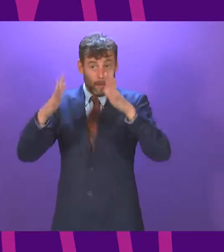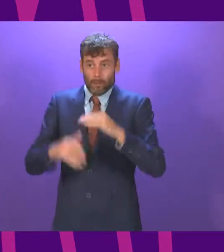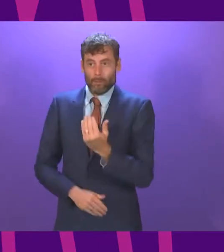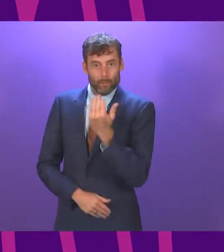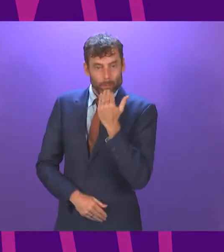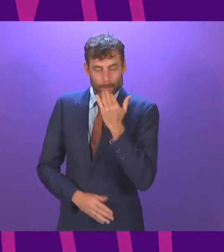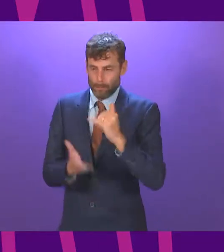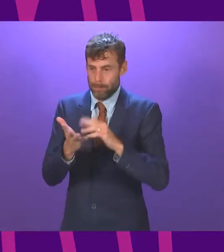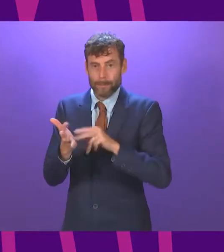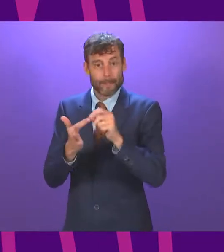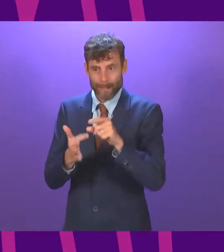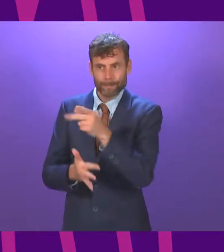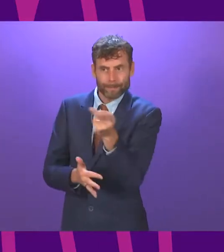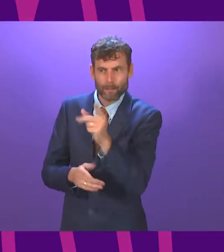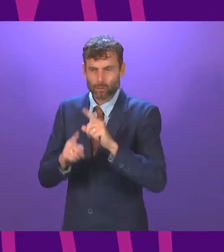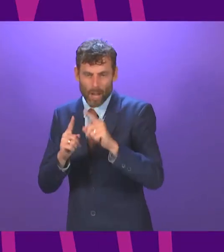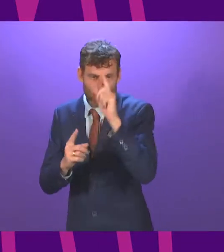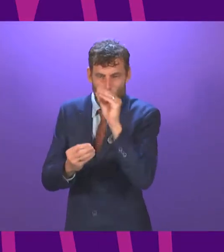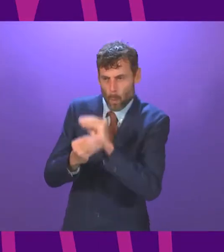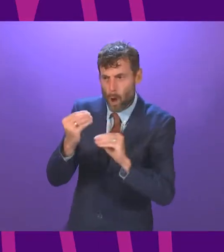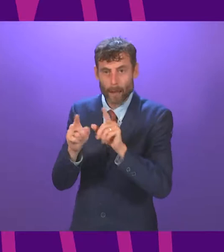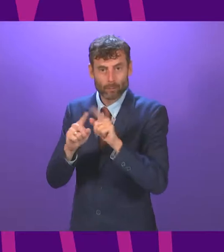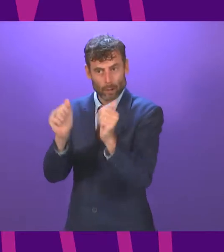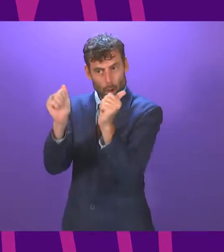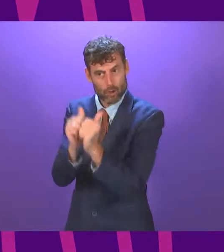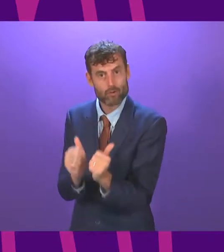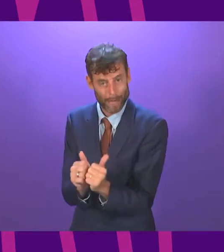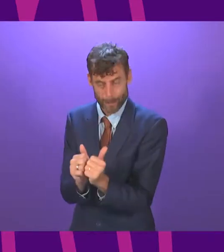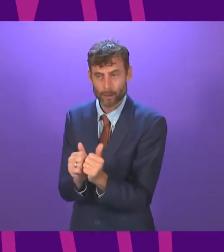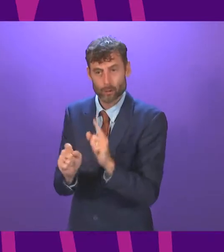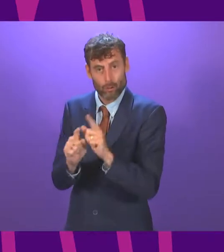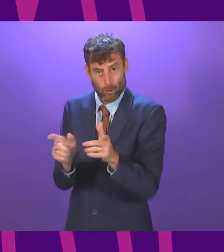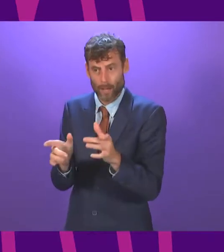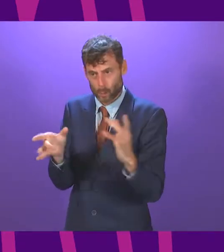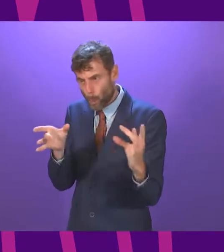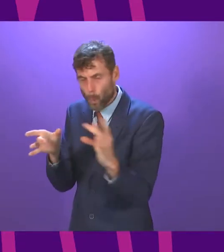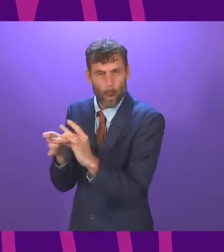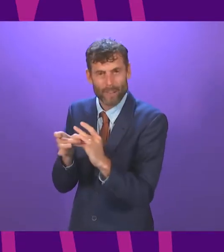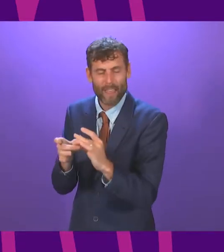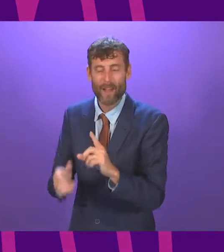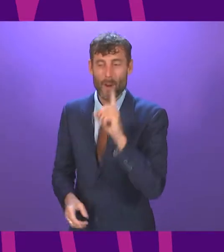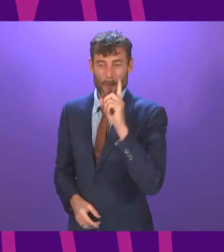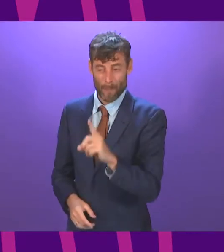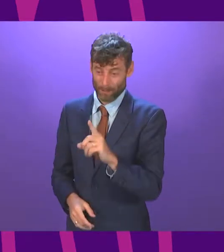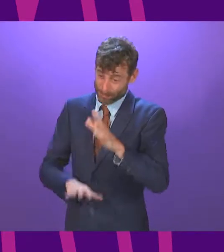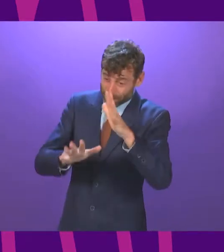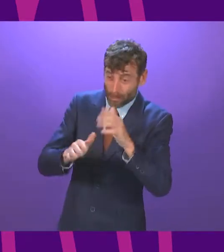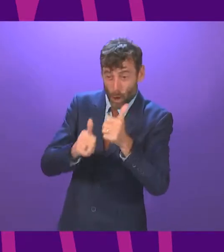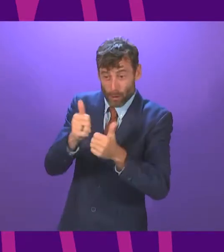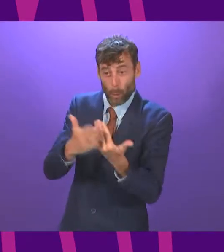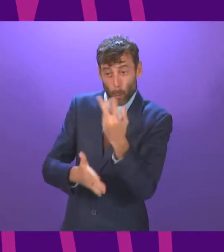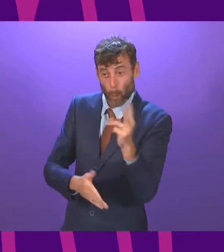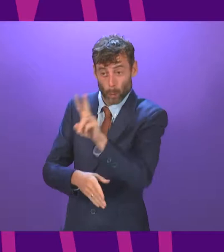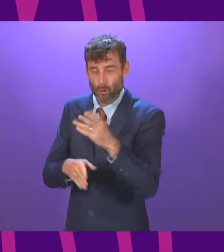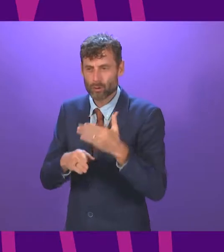I congratulate Patrick Harvey and Lorna Slater on their elevation. But I cannot support either the deal that they have arrived at or their